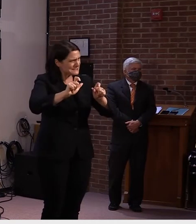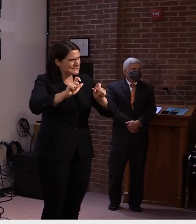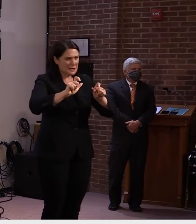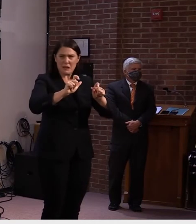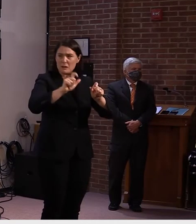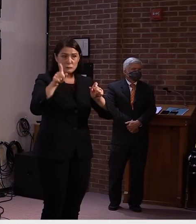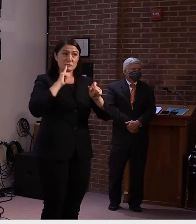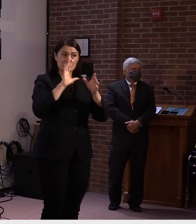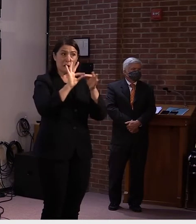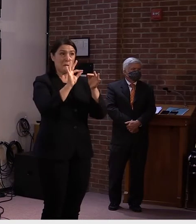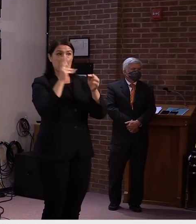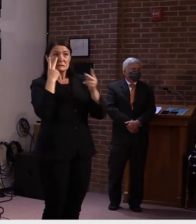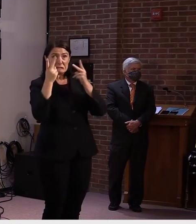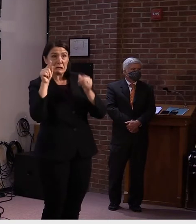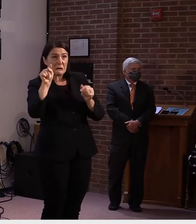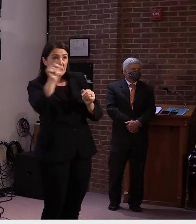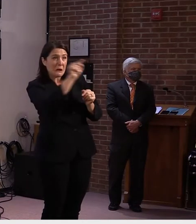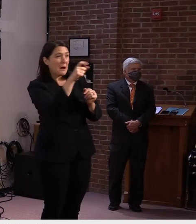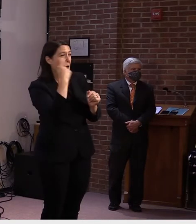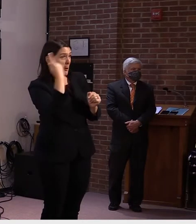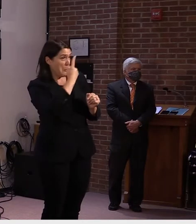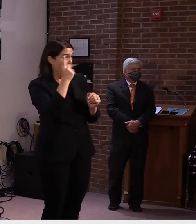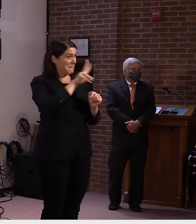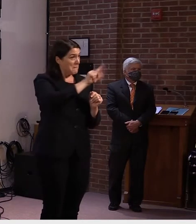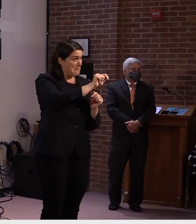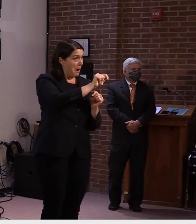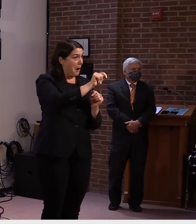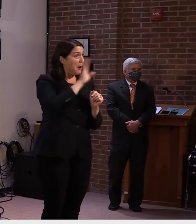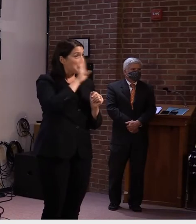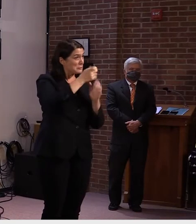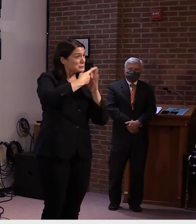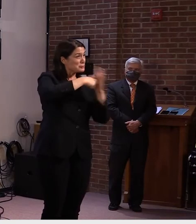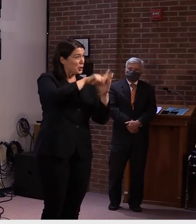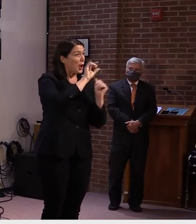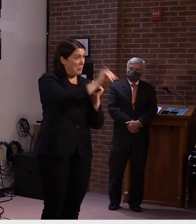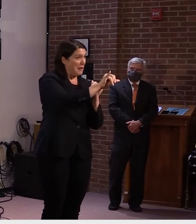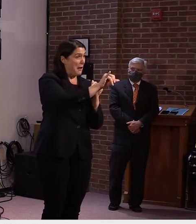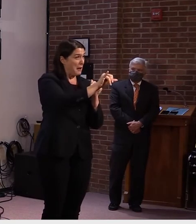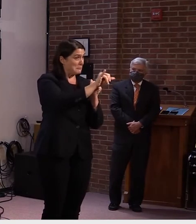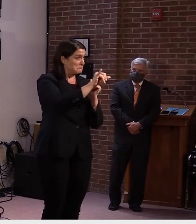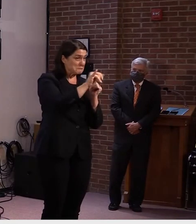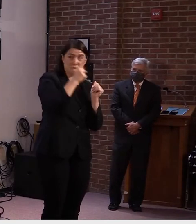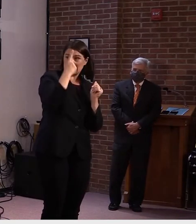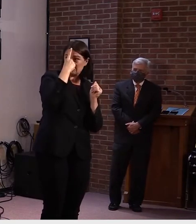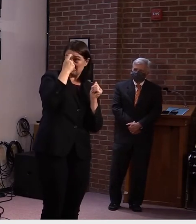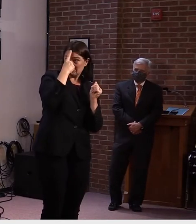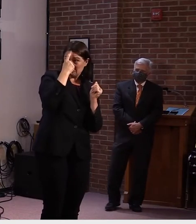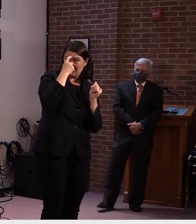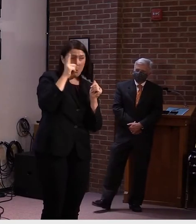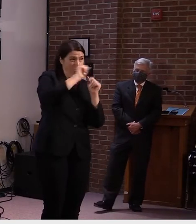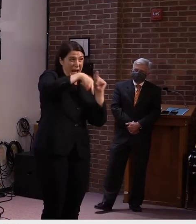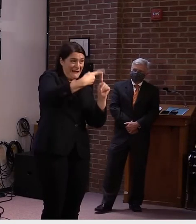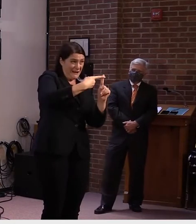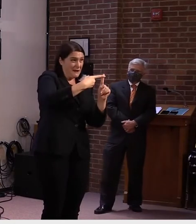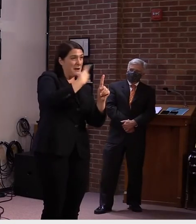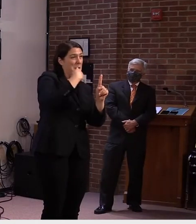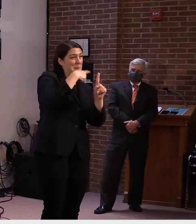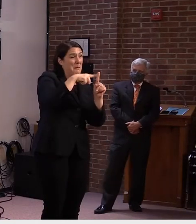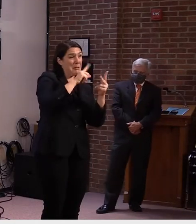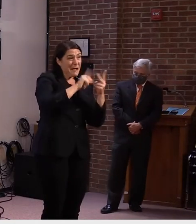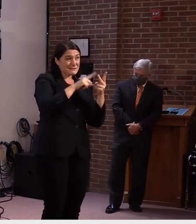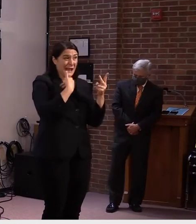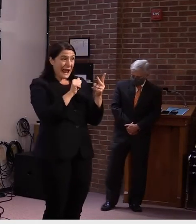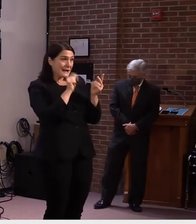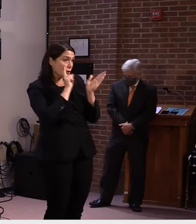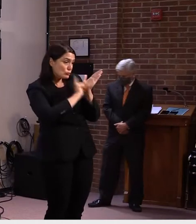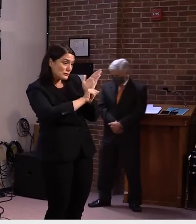Vermont will be able to add this saliva test to its existing testing protocols? And how many peer-reviewed